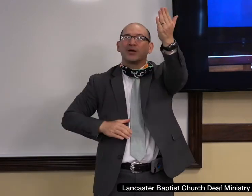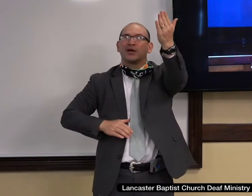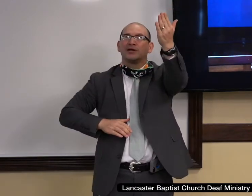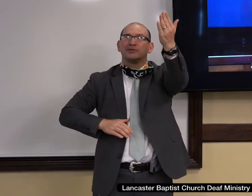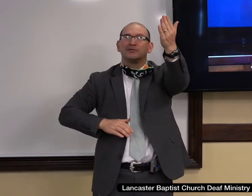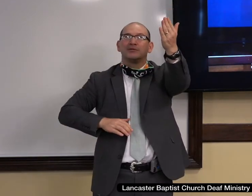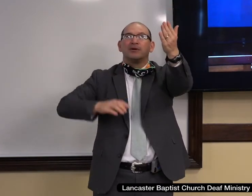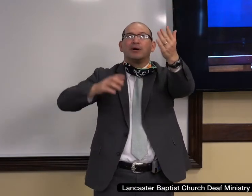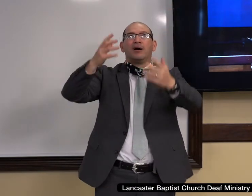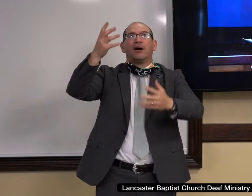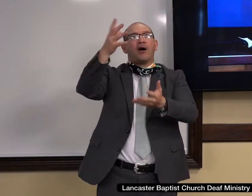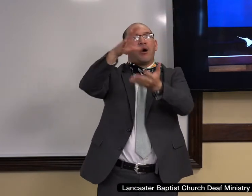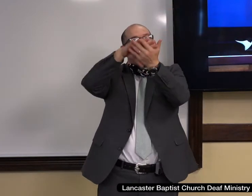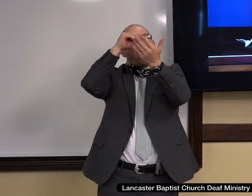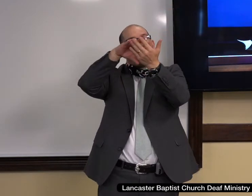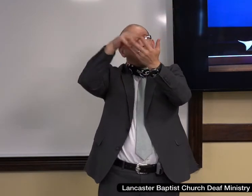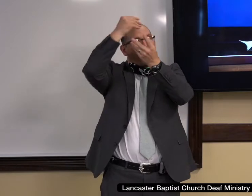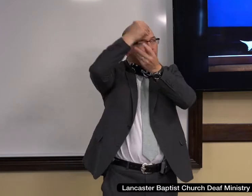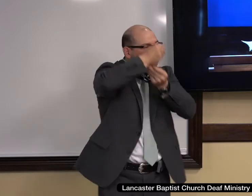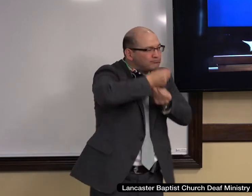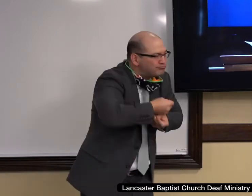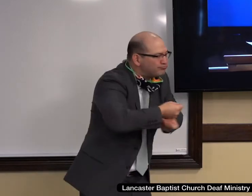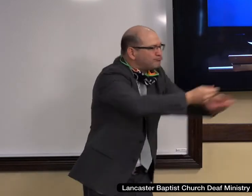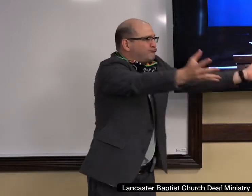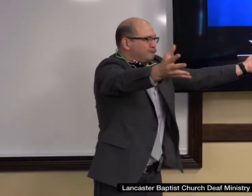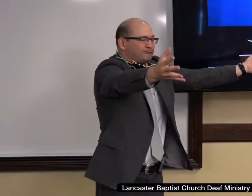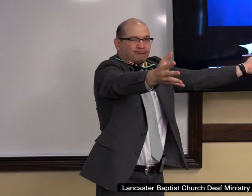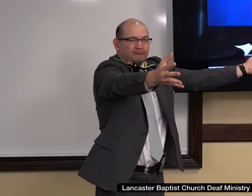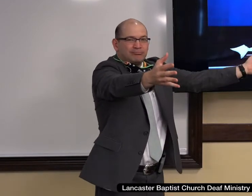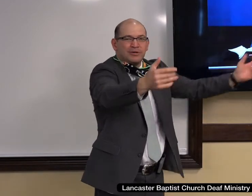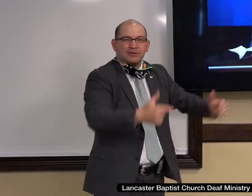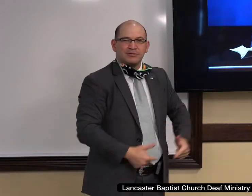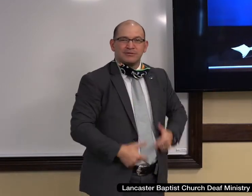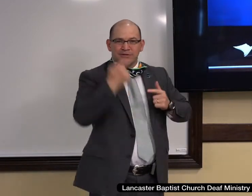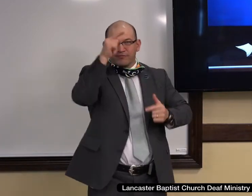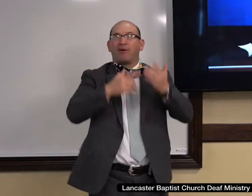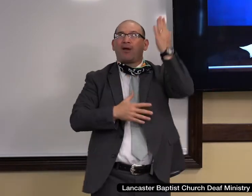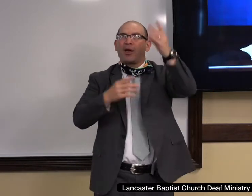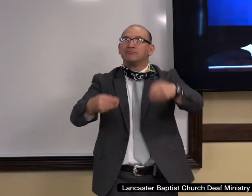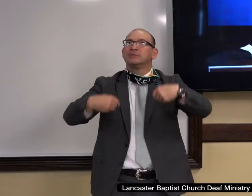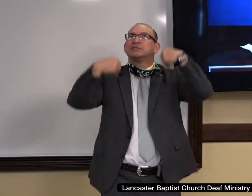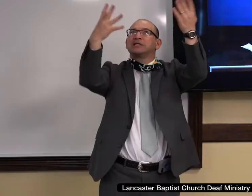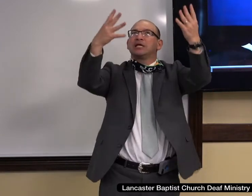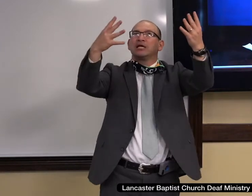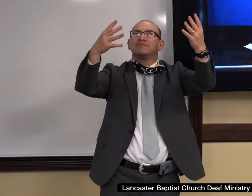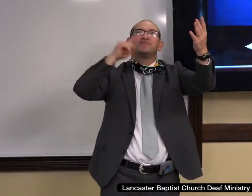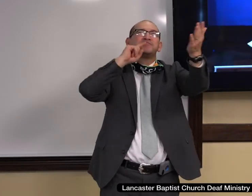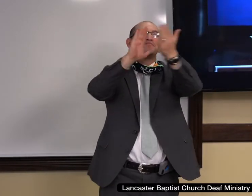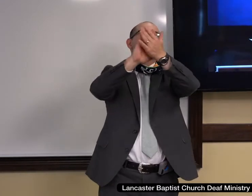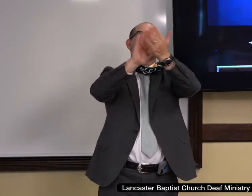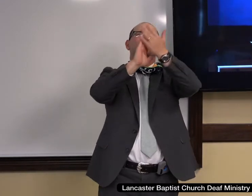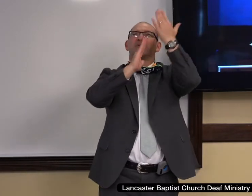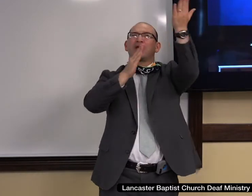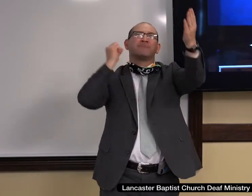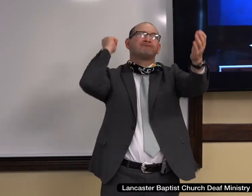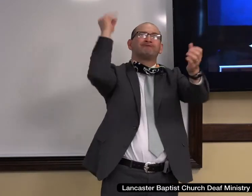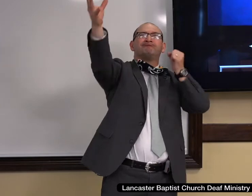about him, live for him, give to him, shout for him, praise for him.